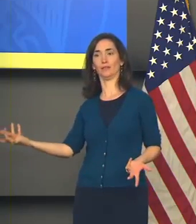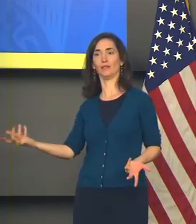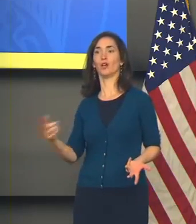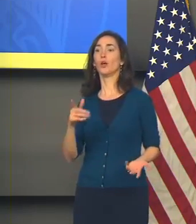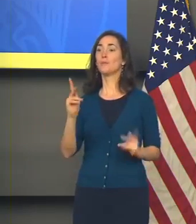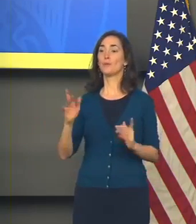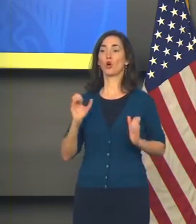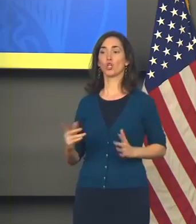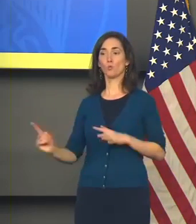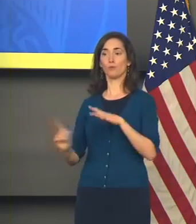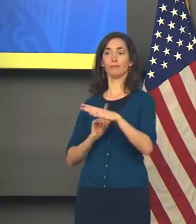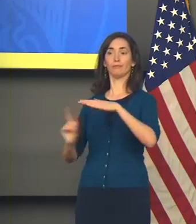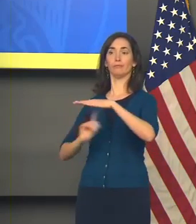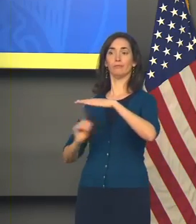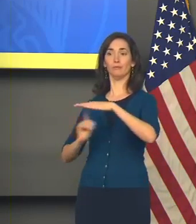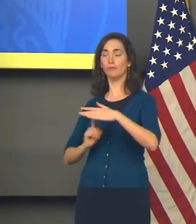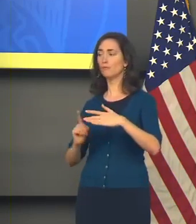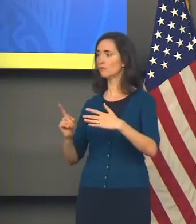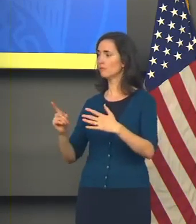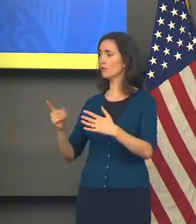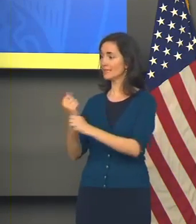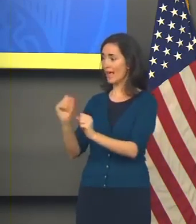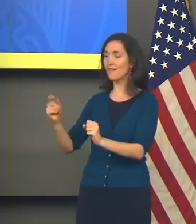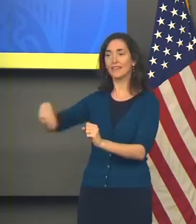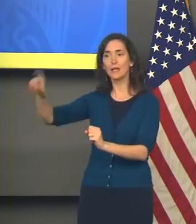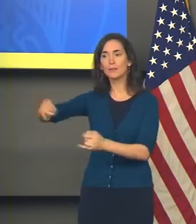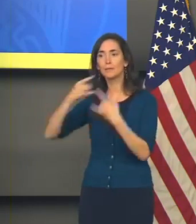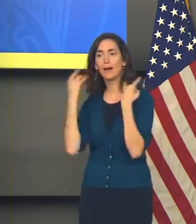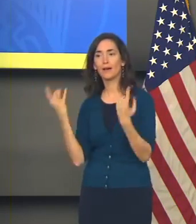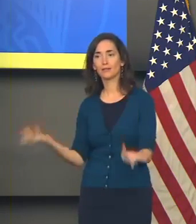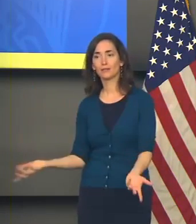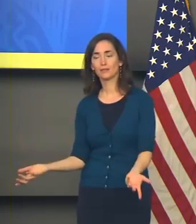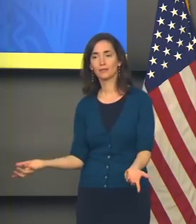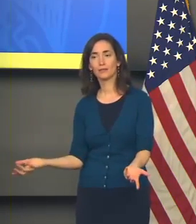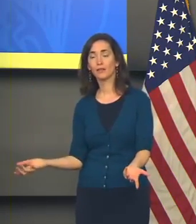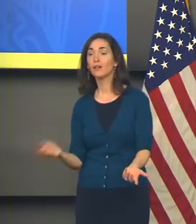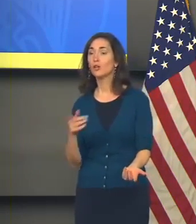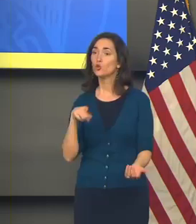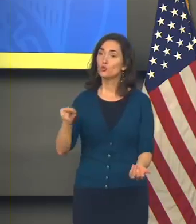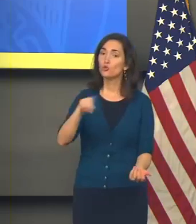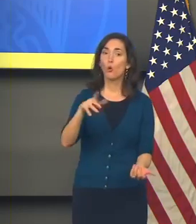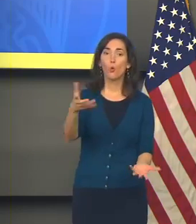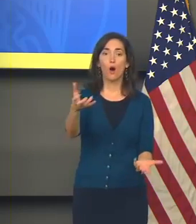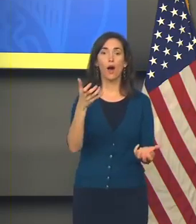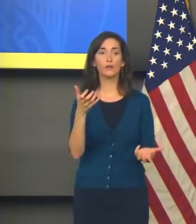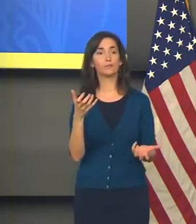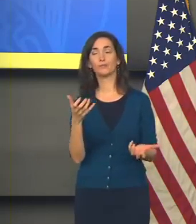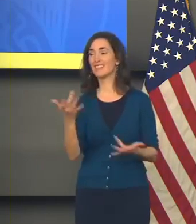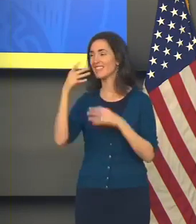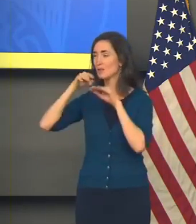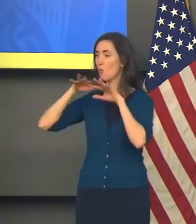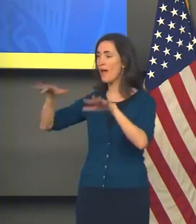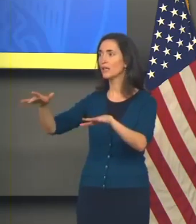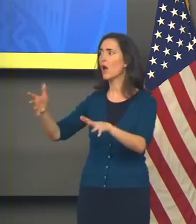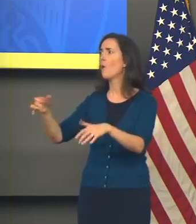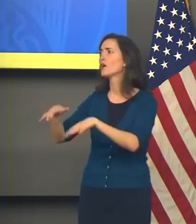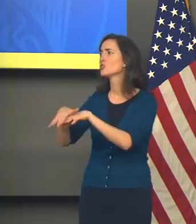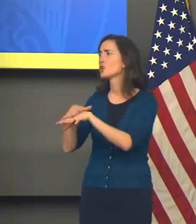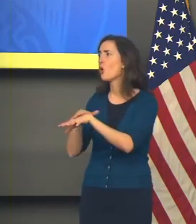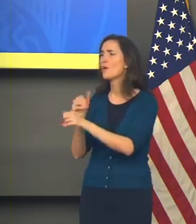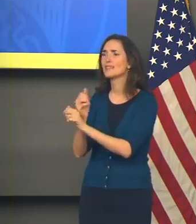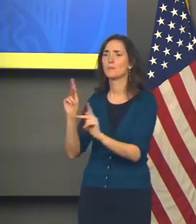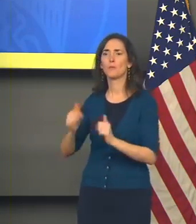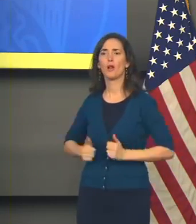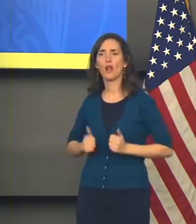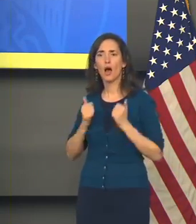customers to be safe, then they need to be masked. If you want to slow the transmission and save